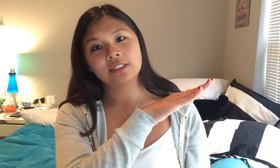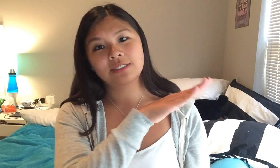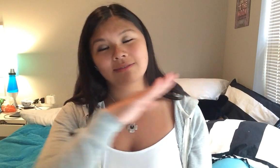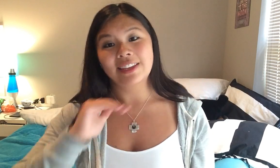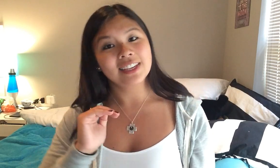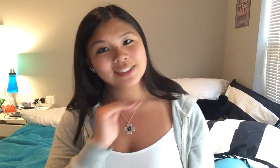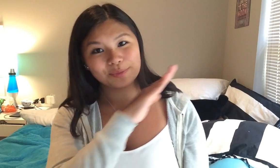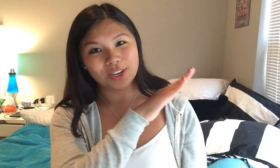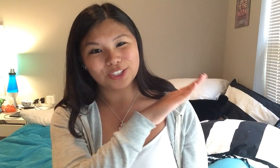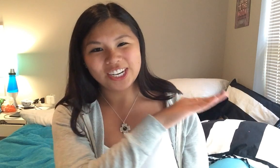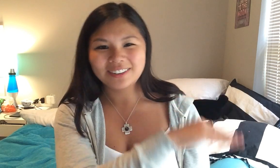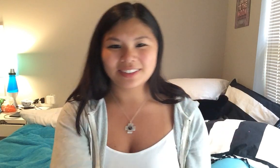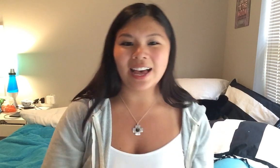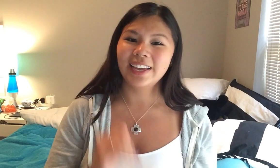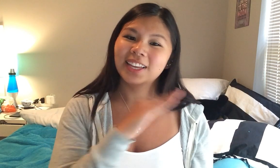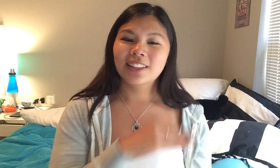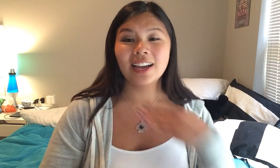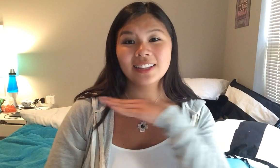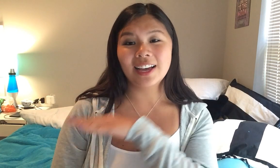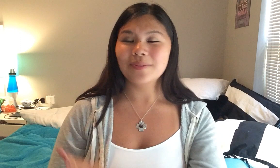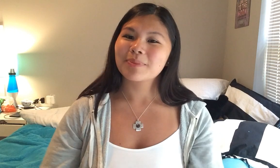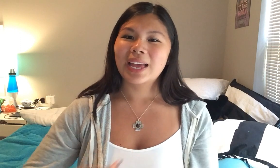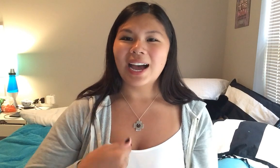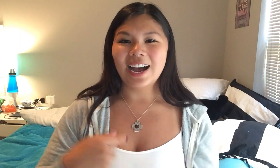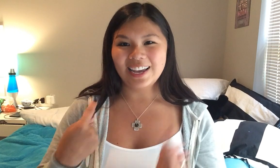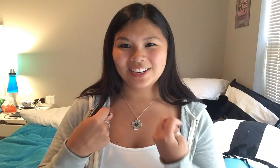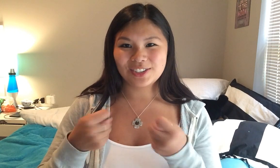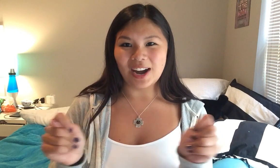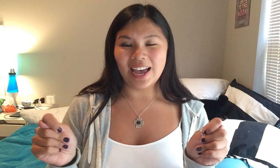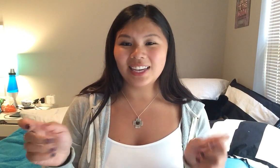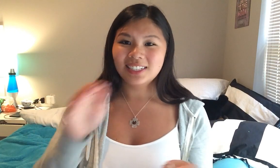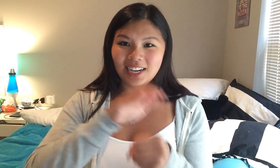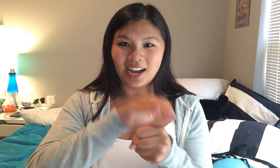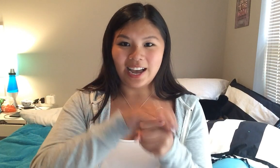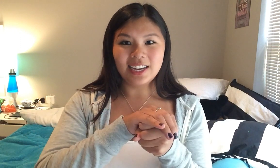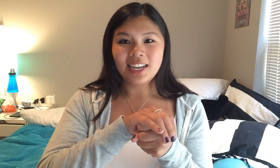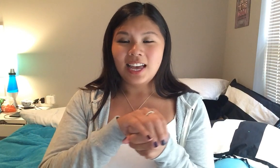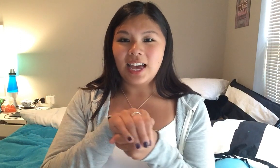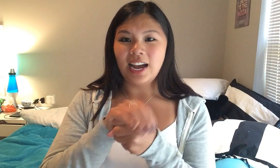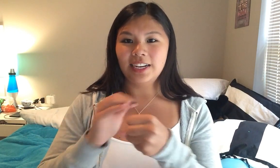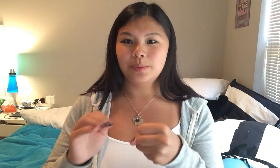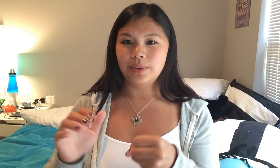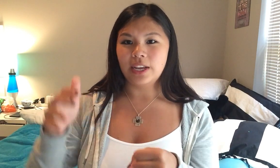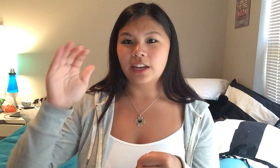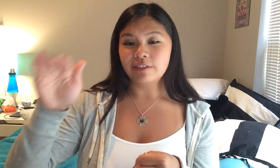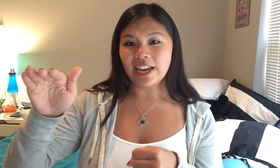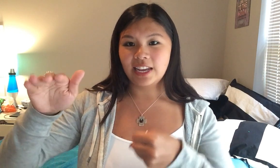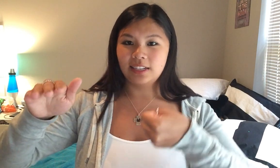like this on your chin lie lie lie I try to hide and hide is where you take a flat hand